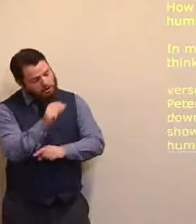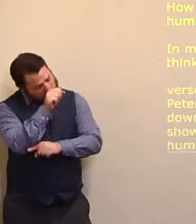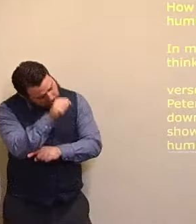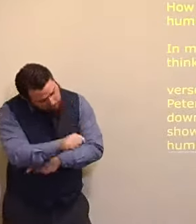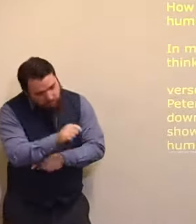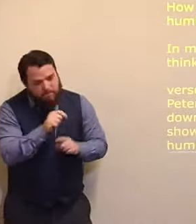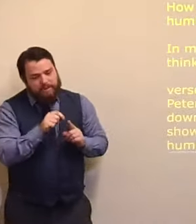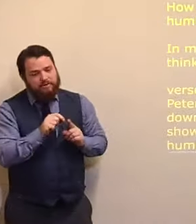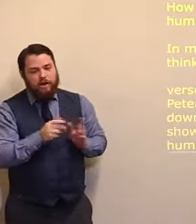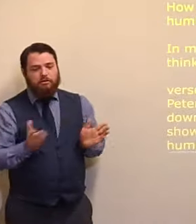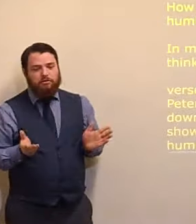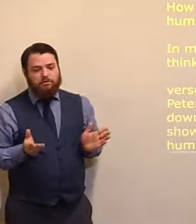It is a way, of respect.